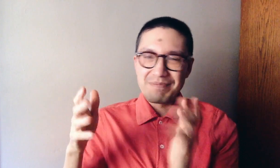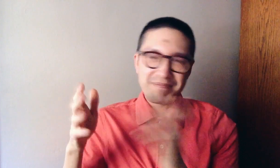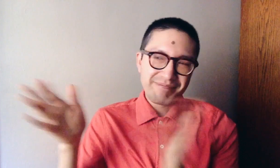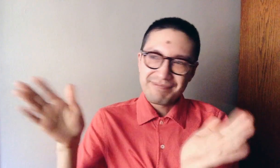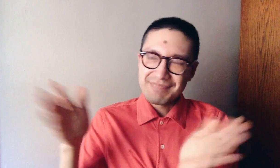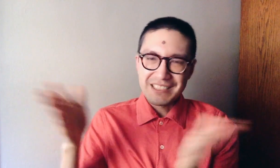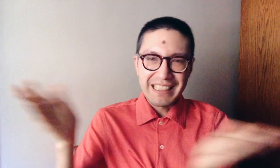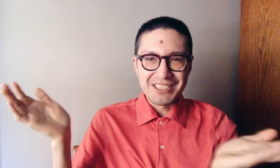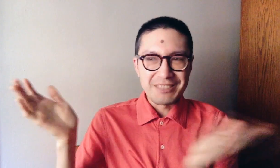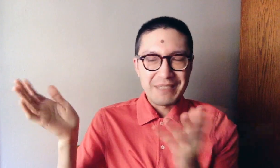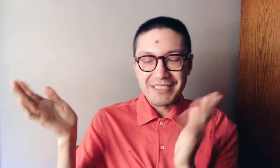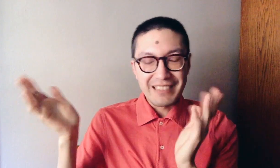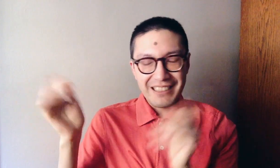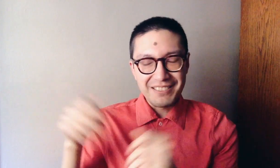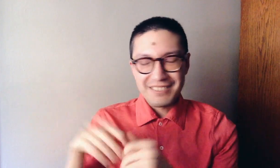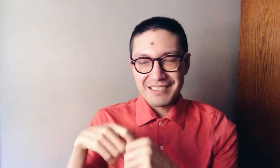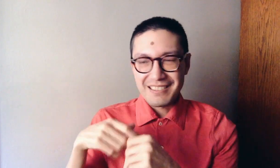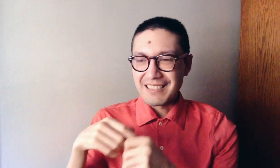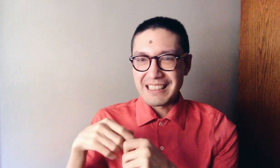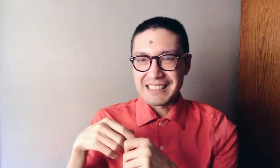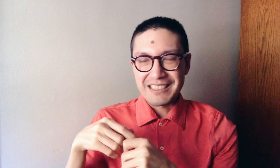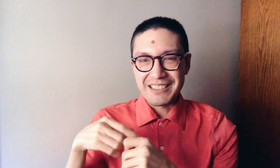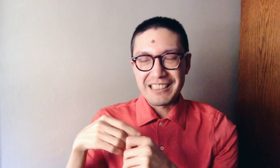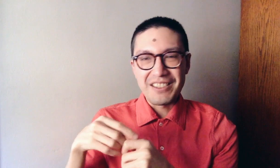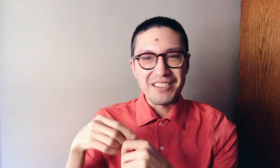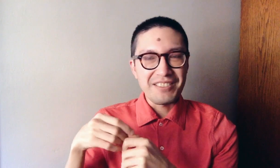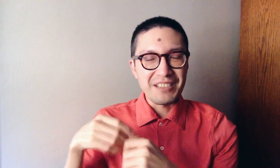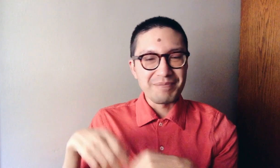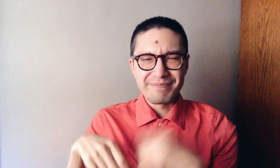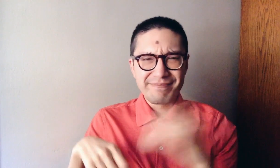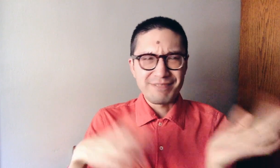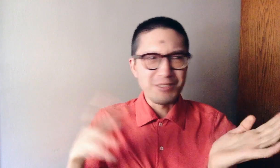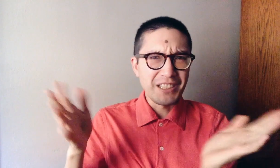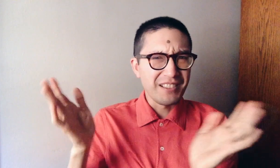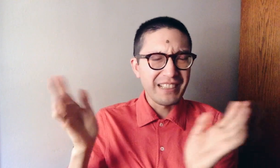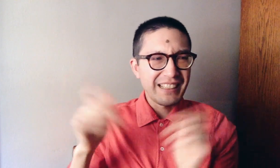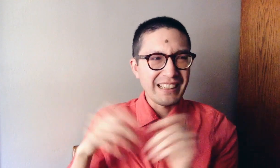strangers, people I don't necessarily know from work or anything.